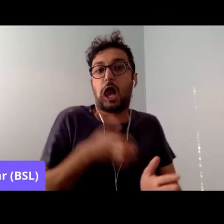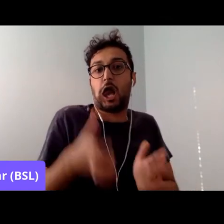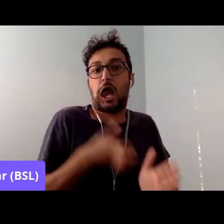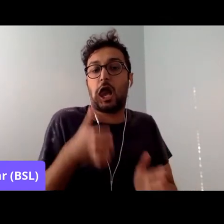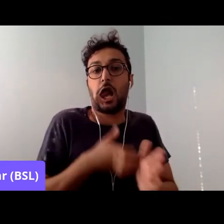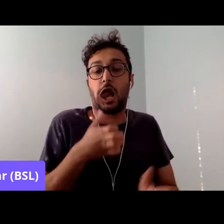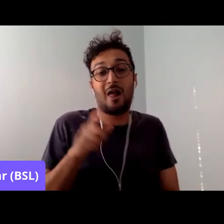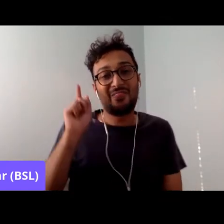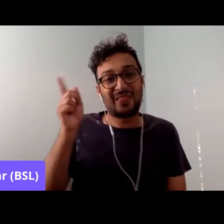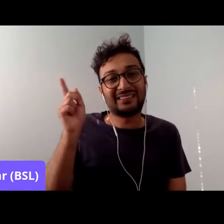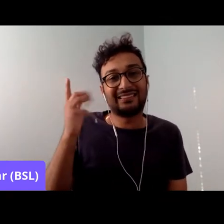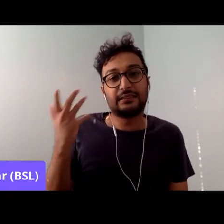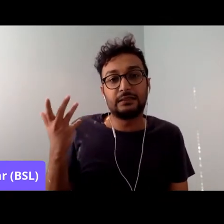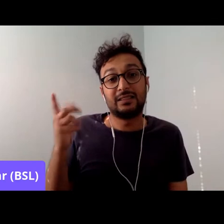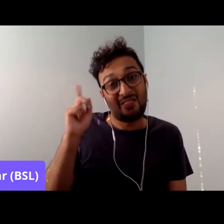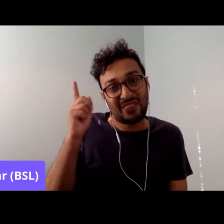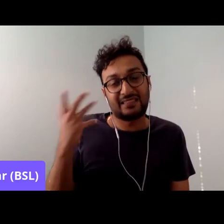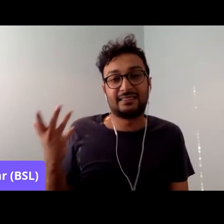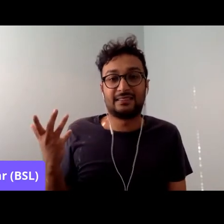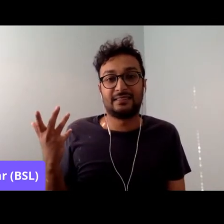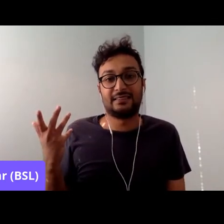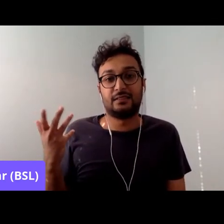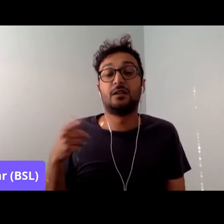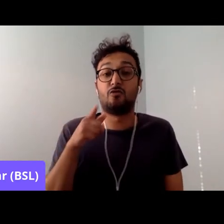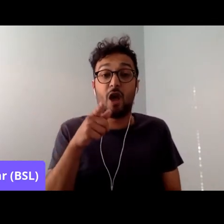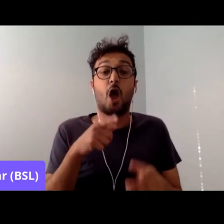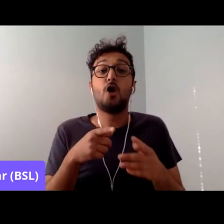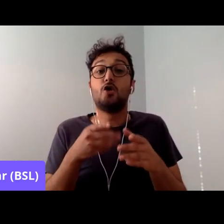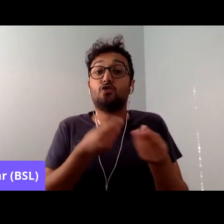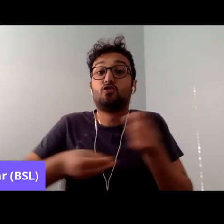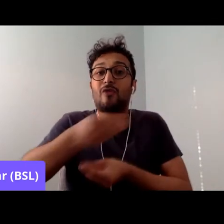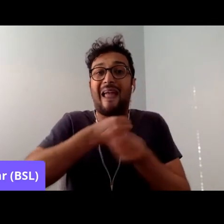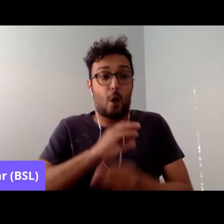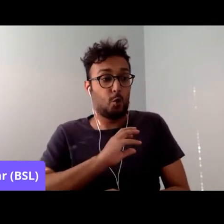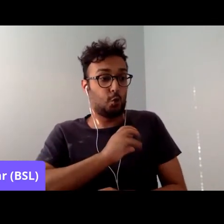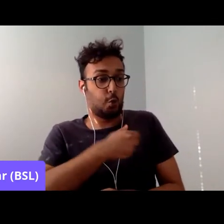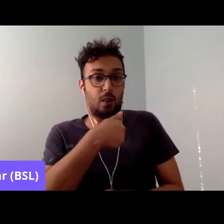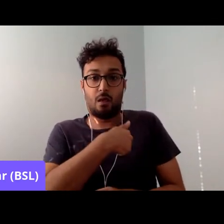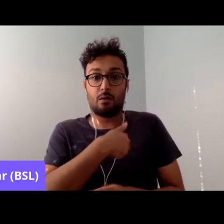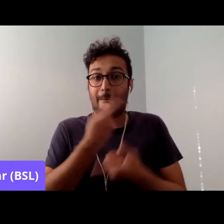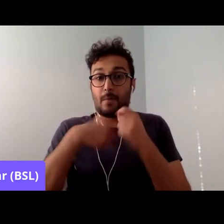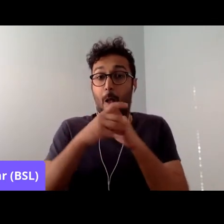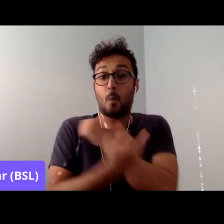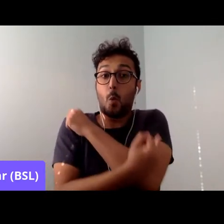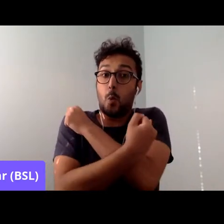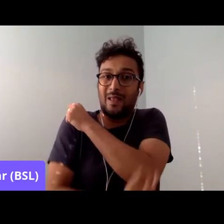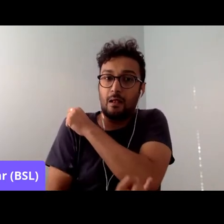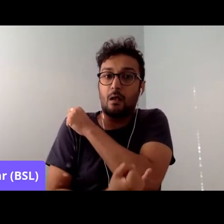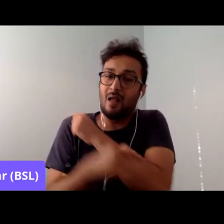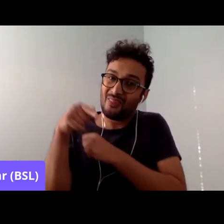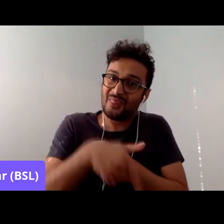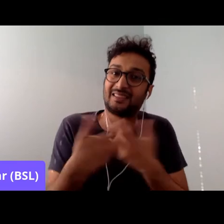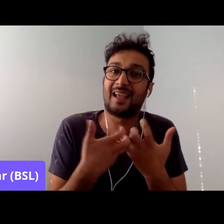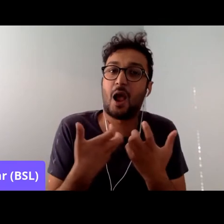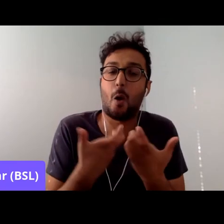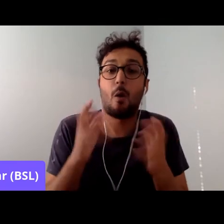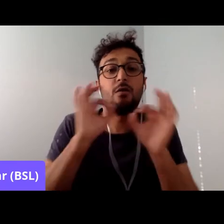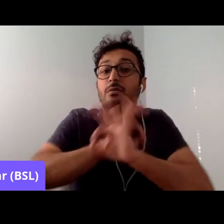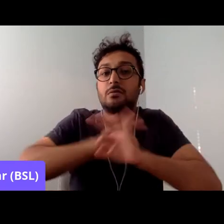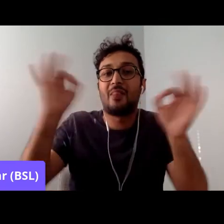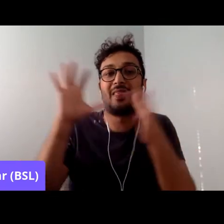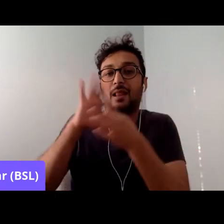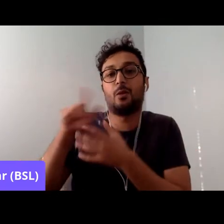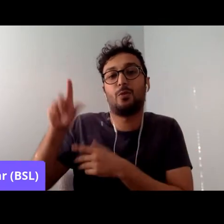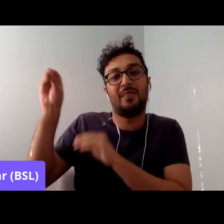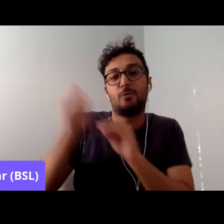rights and freedoms. So, this is the nature of the problem we're dealing with, and it's formed by our